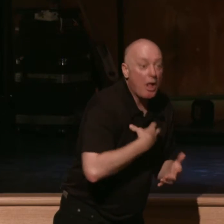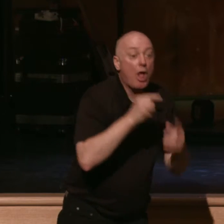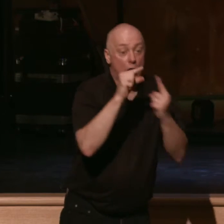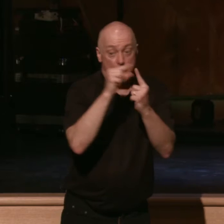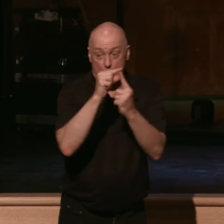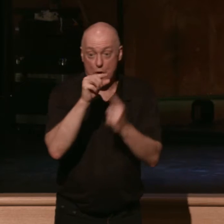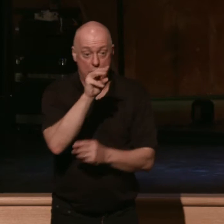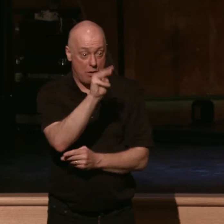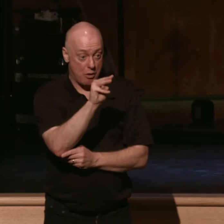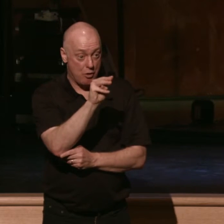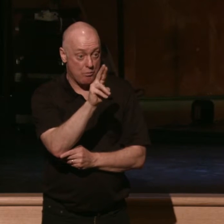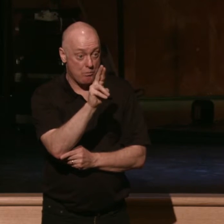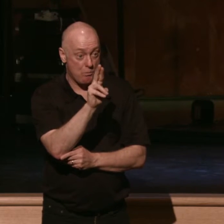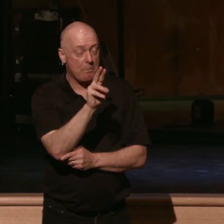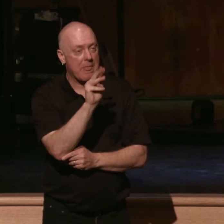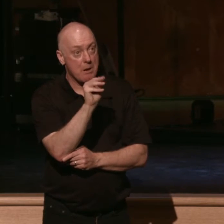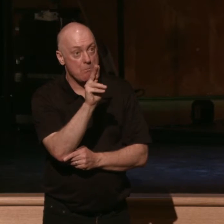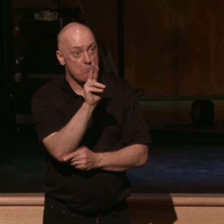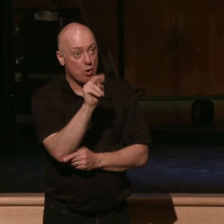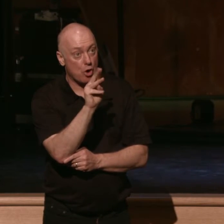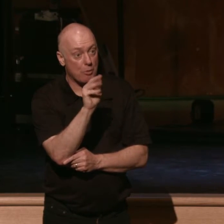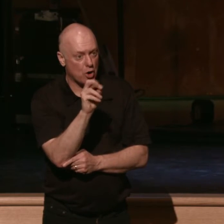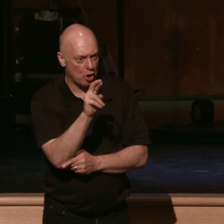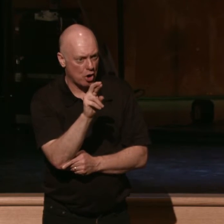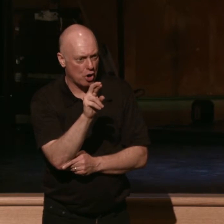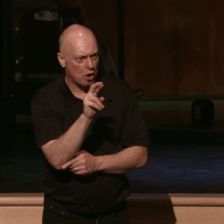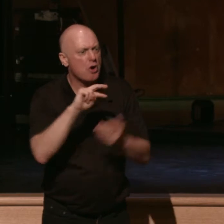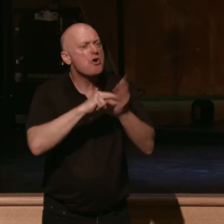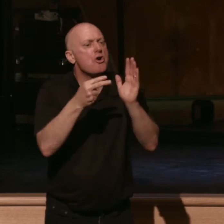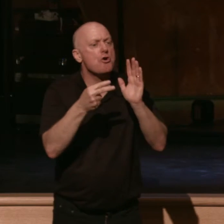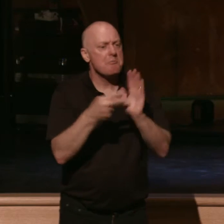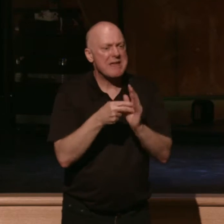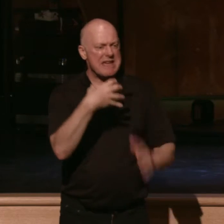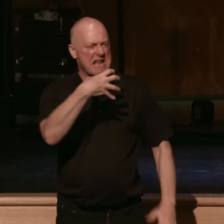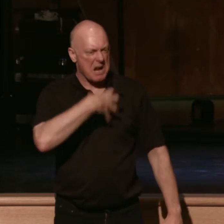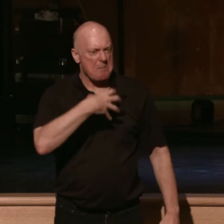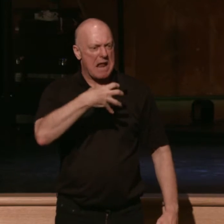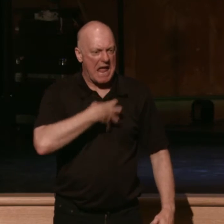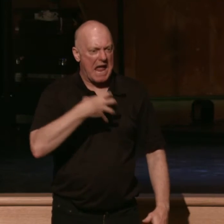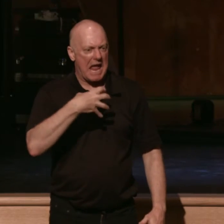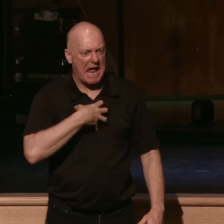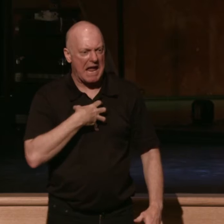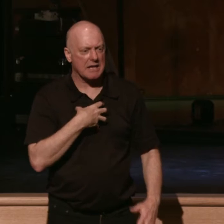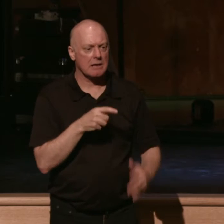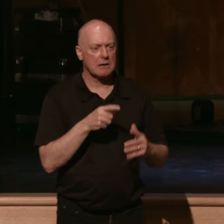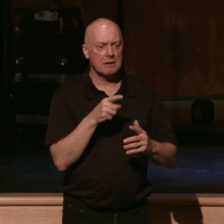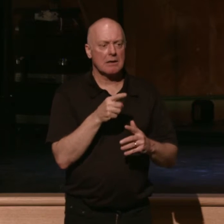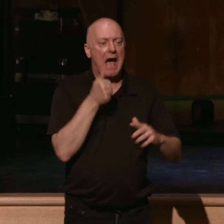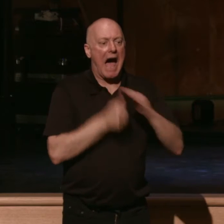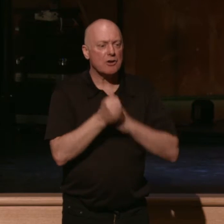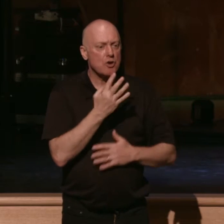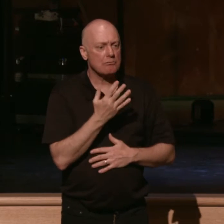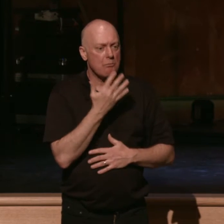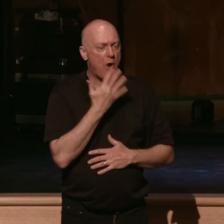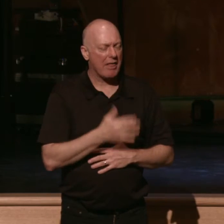in the text there is about, it speaks of complaining noises under your breath. You know what that's like? You know?